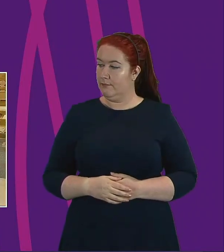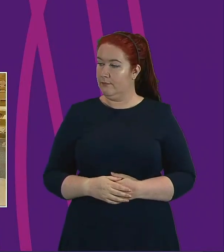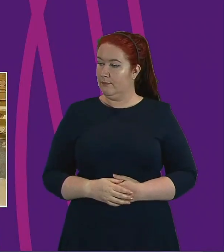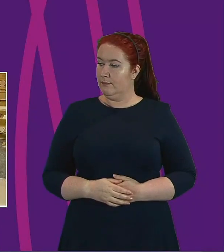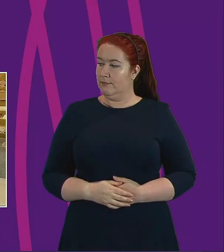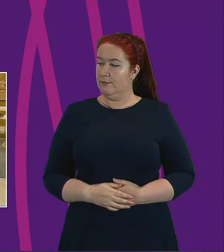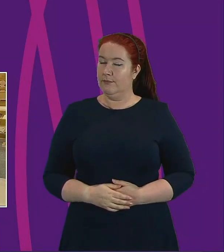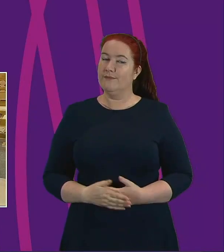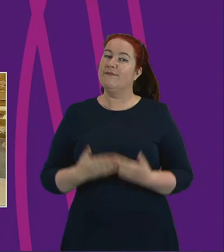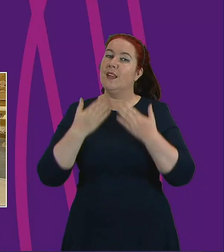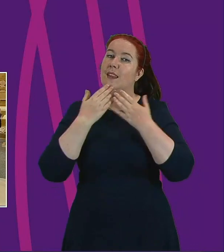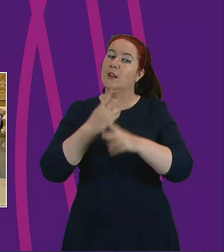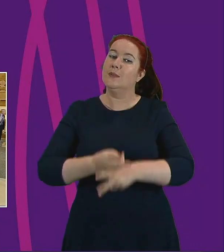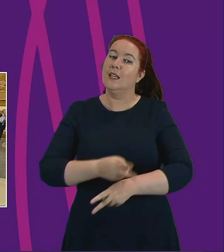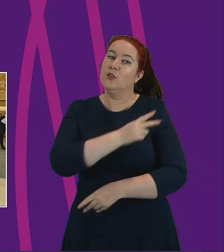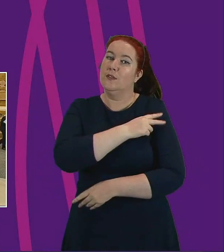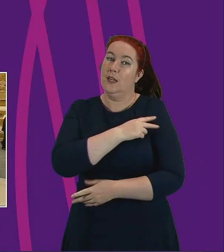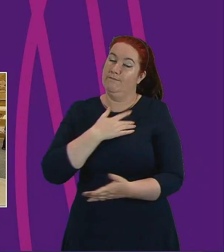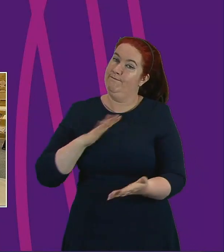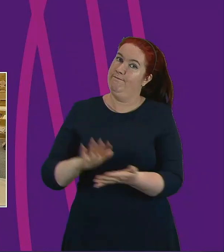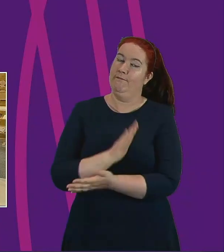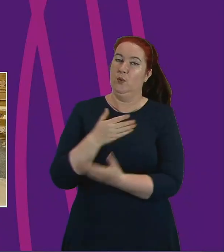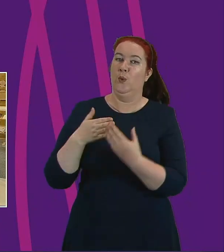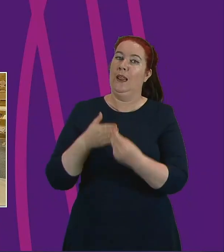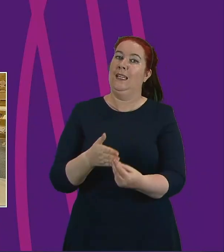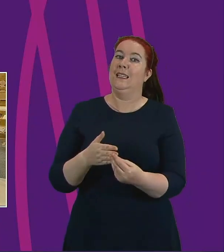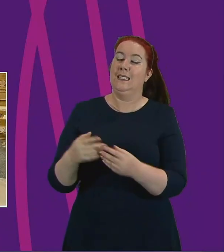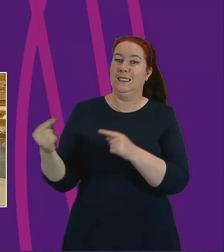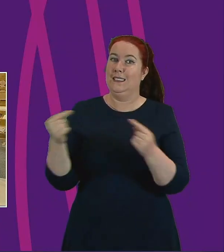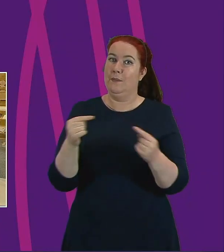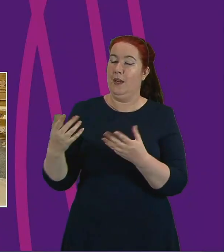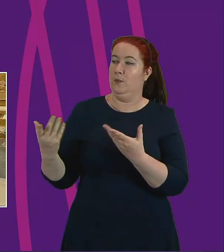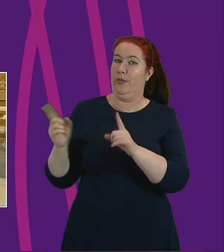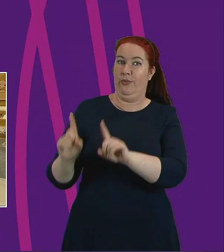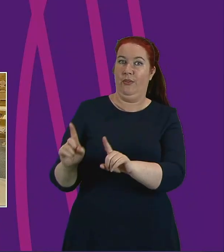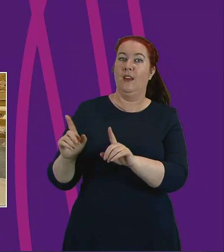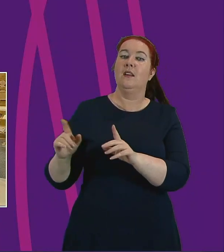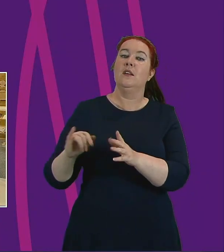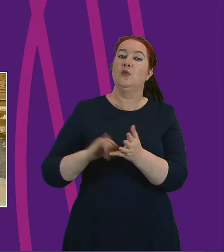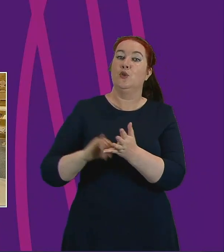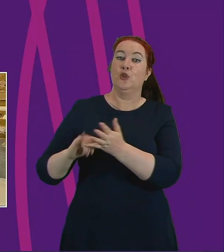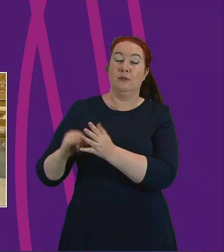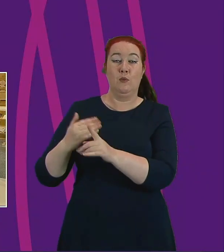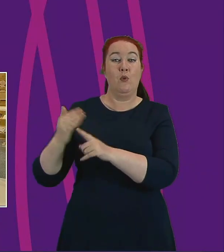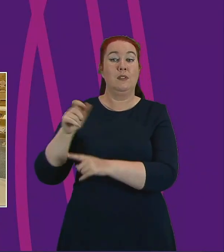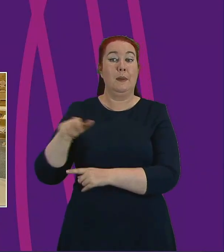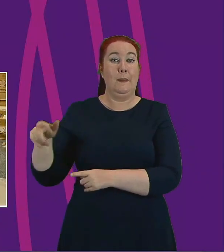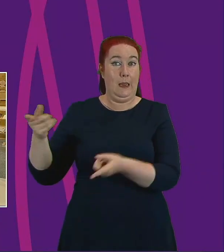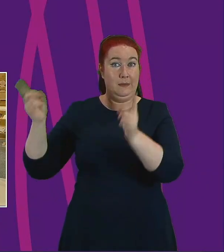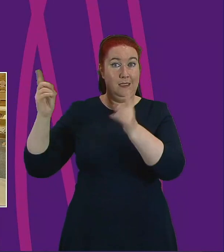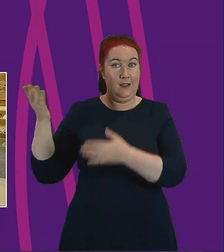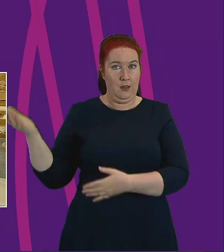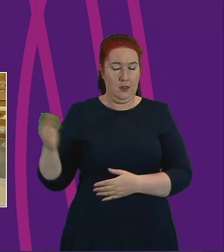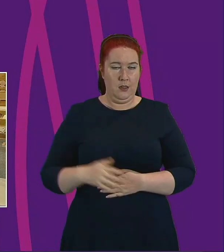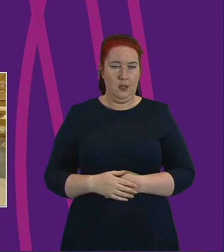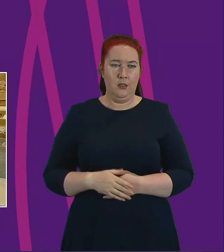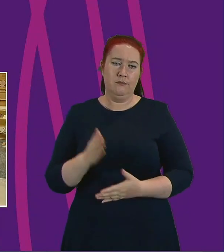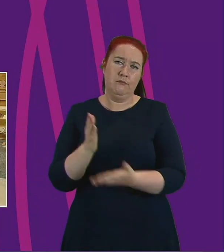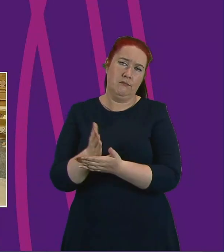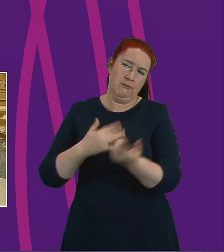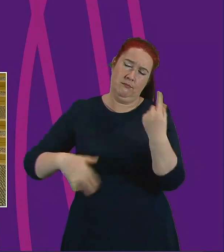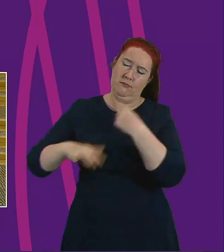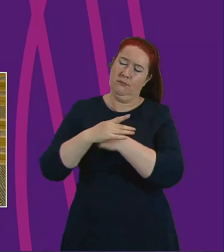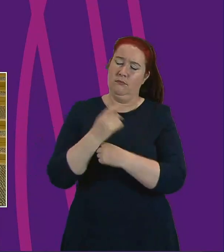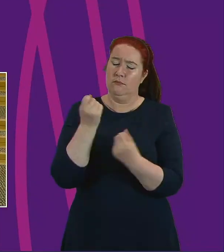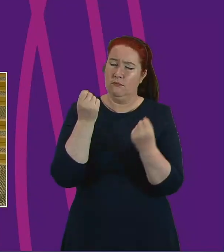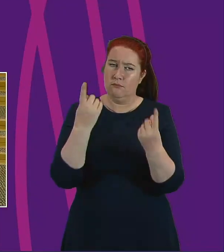and I'm delighted to be leading this debate alongside the cabinet secretary for social security and older people each of us across the chamber is acutely aware of